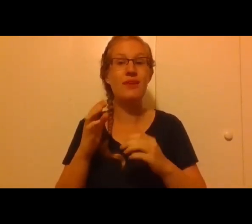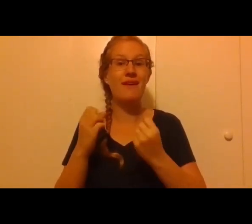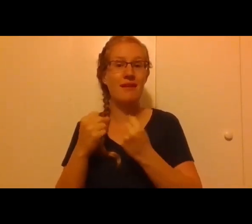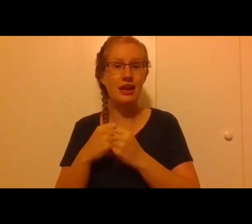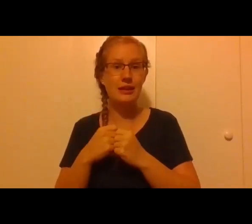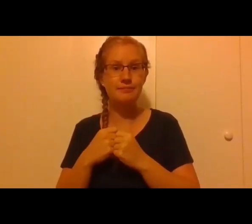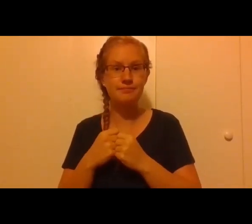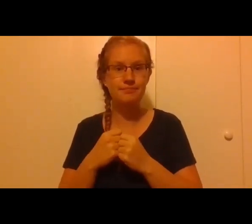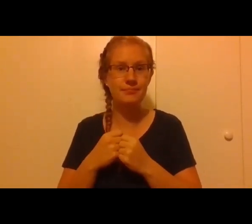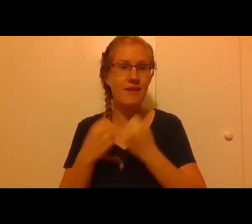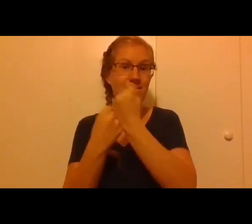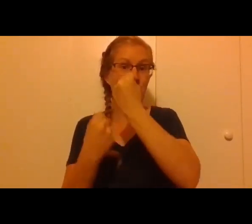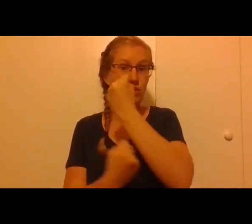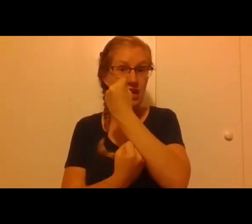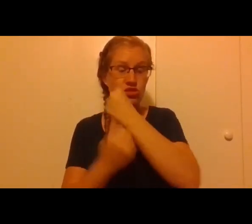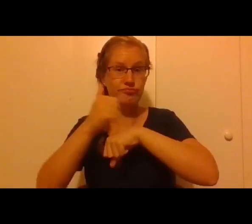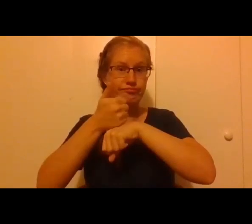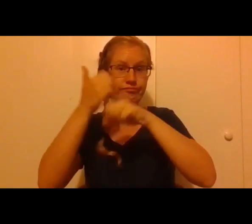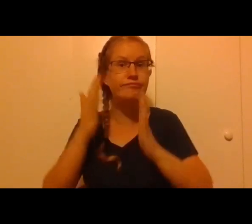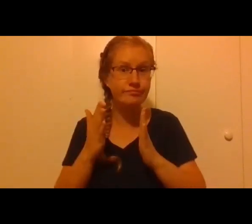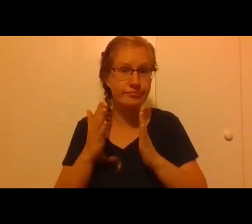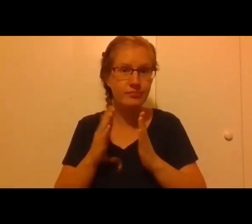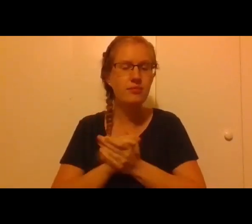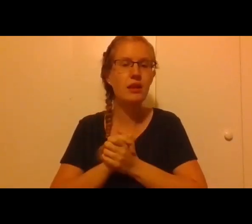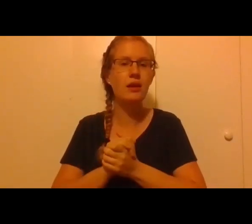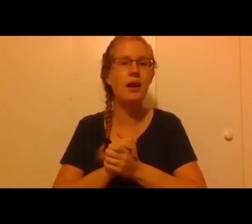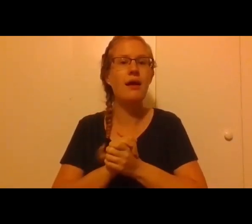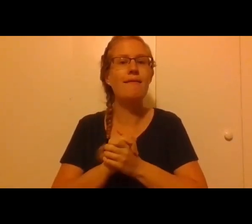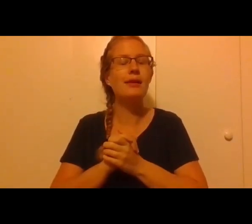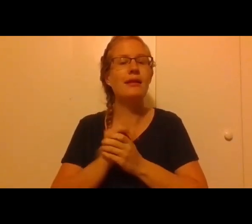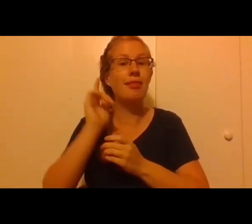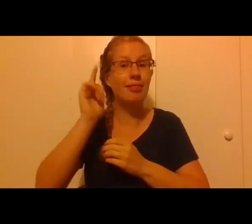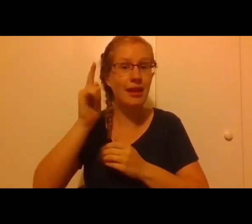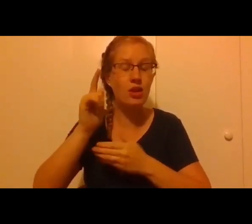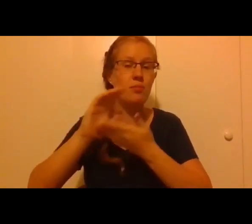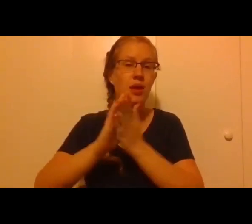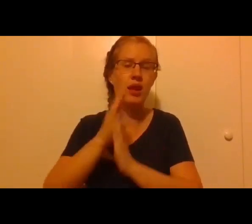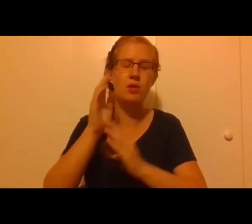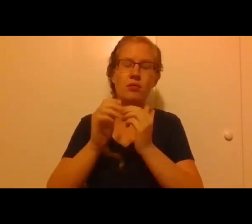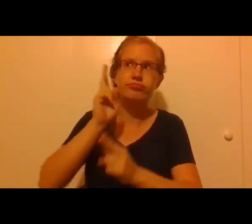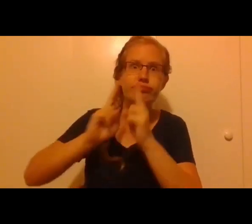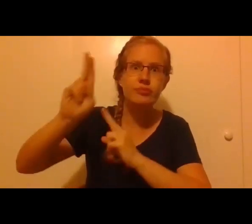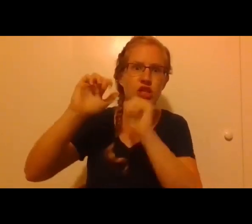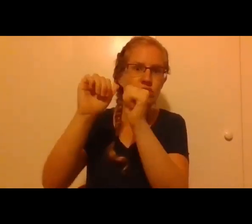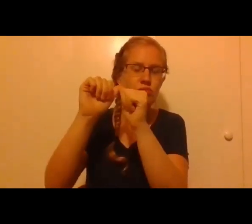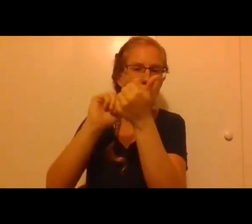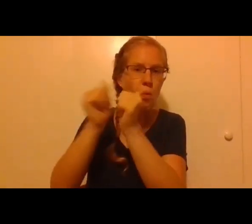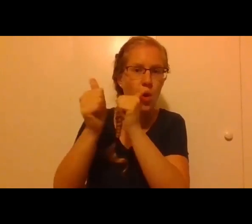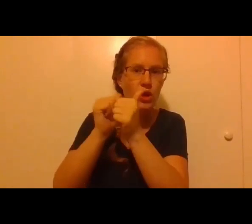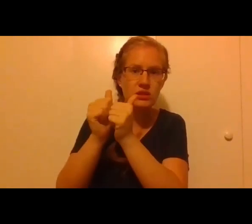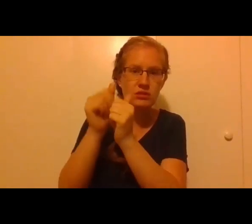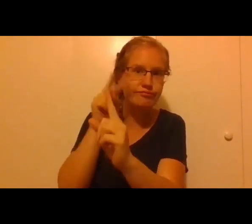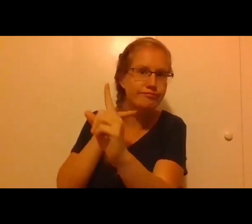foundation founder, and went on to be one of the most revered sports figures in all of New England.